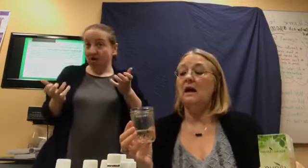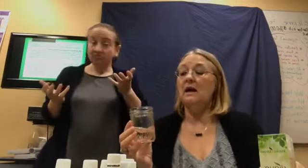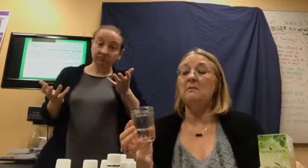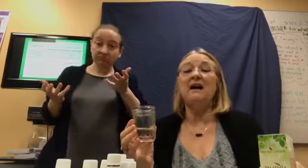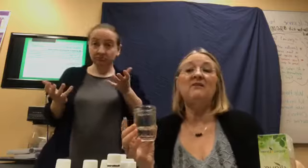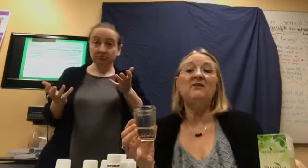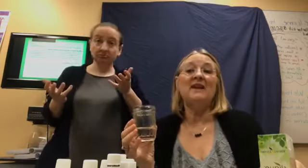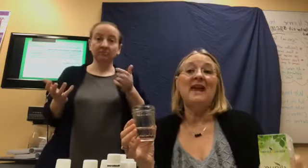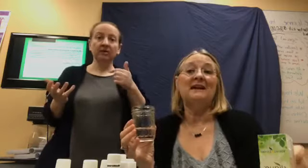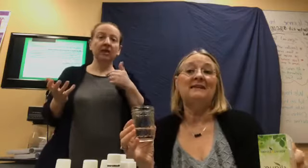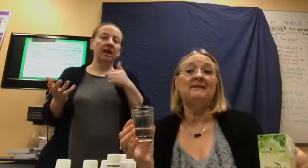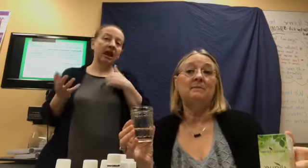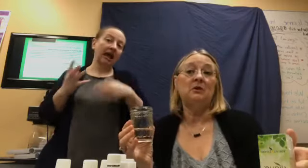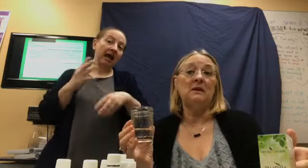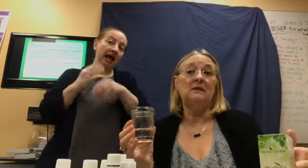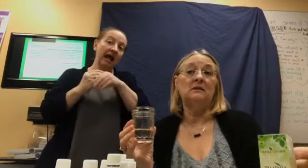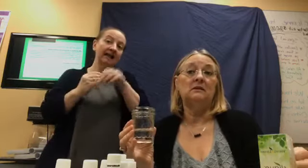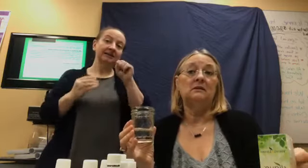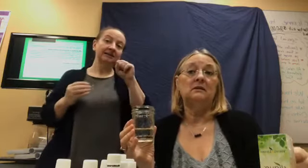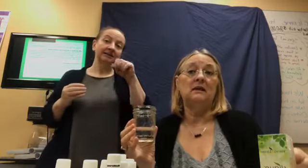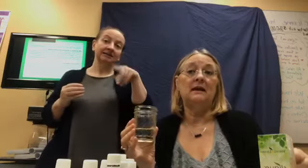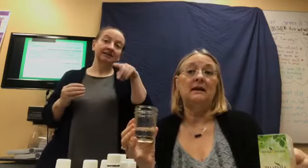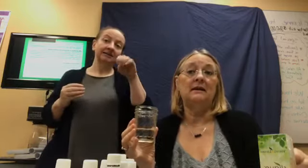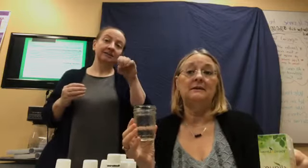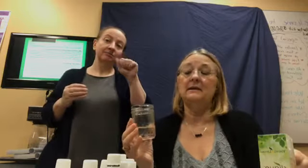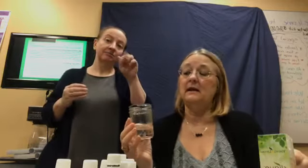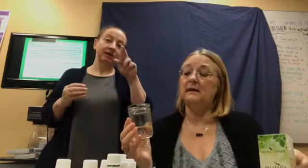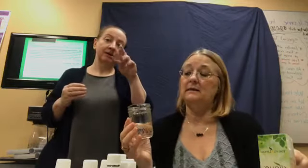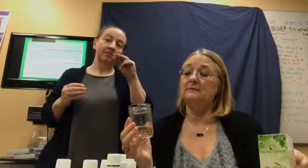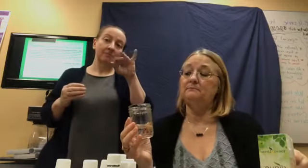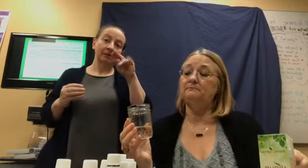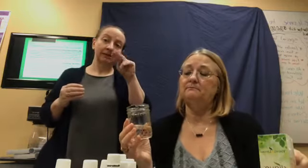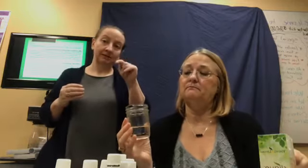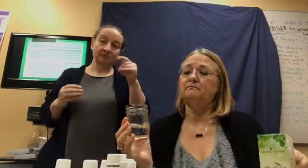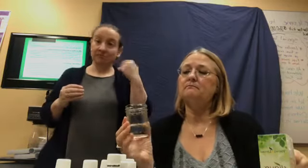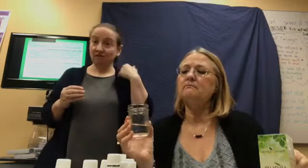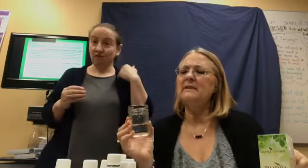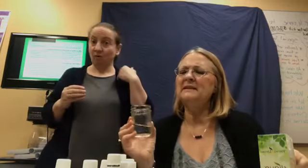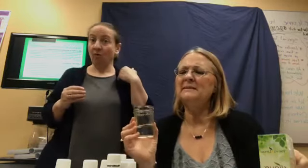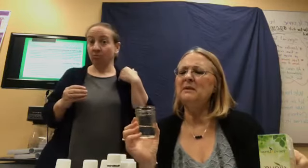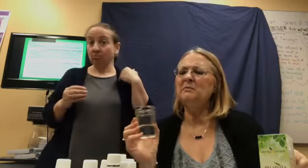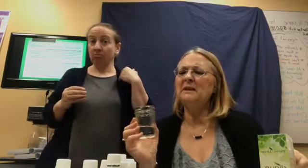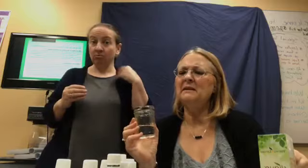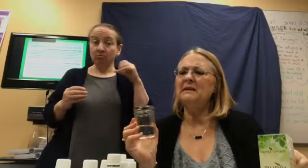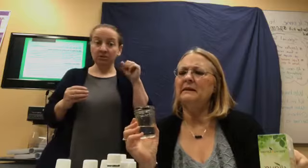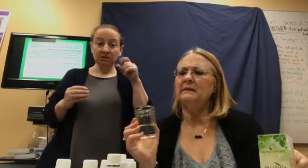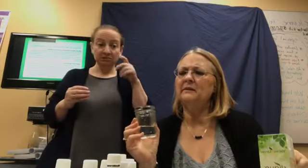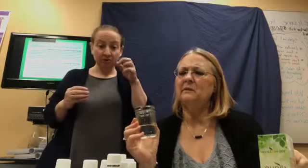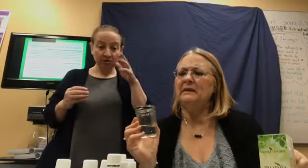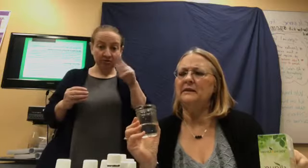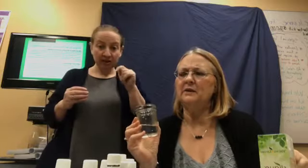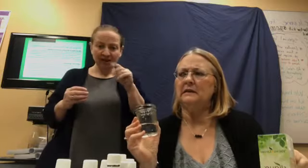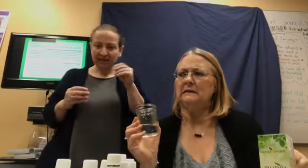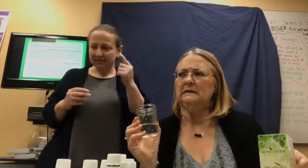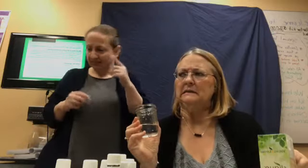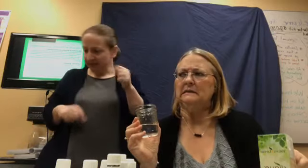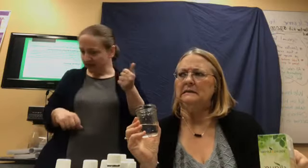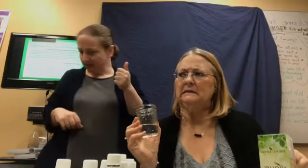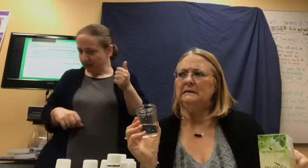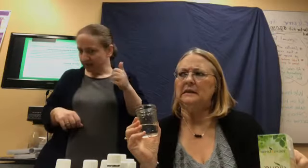I've even added spearmint. And, spearmint and I think there's one other. It's